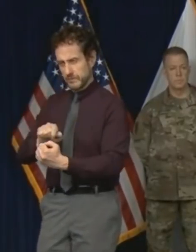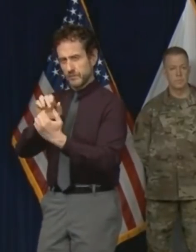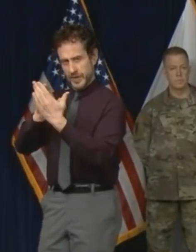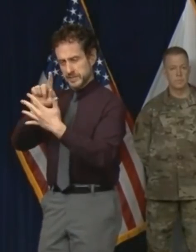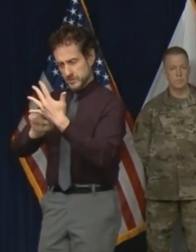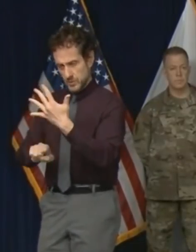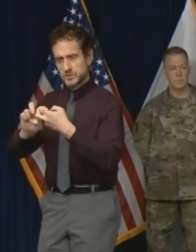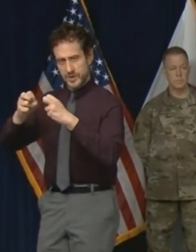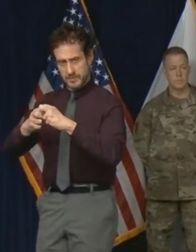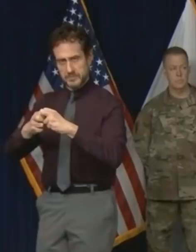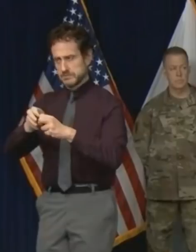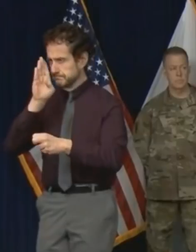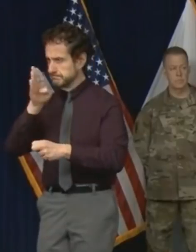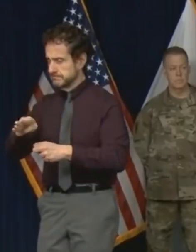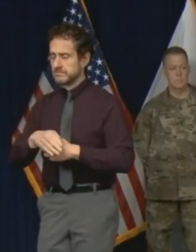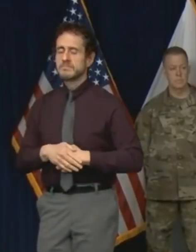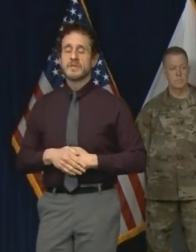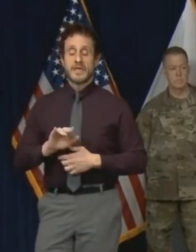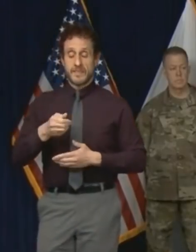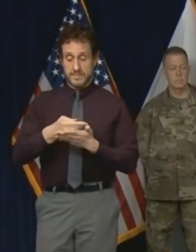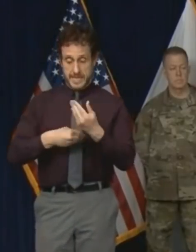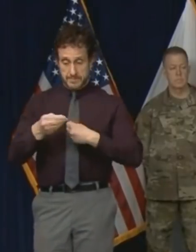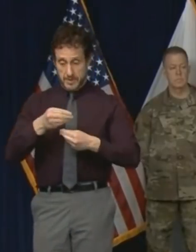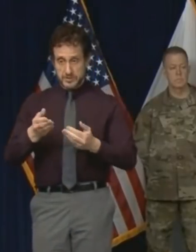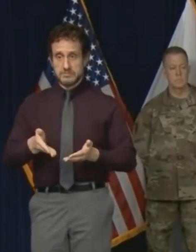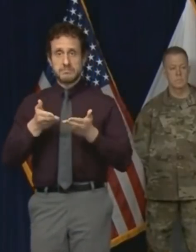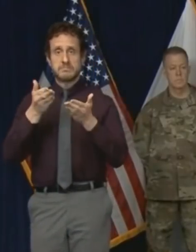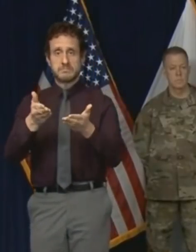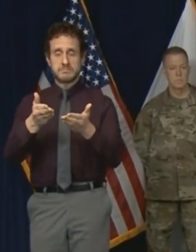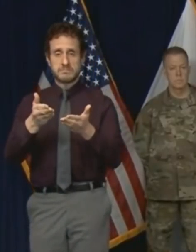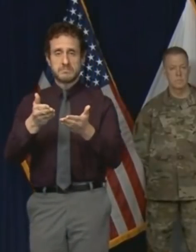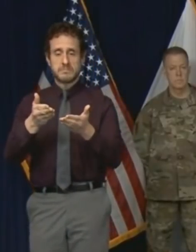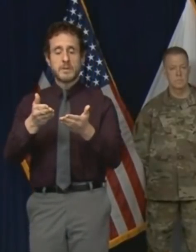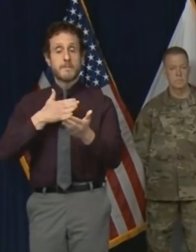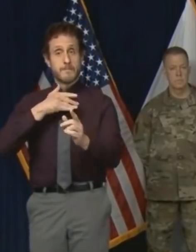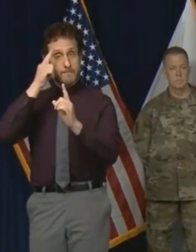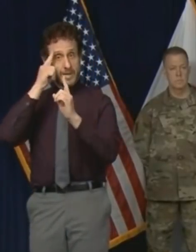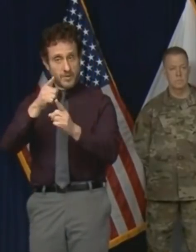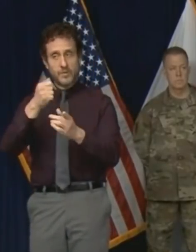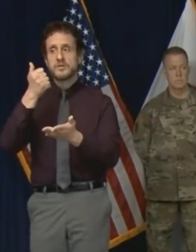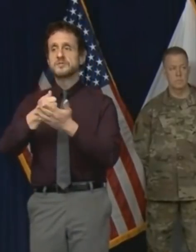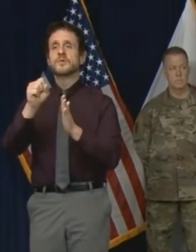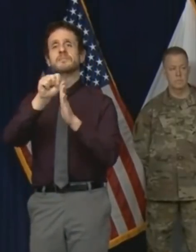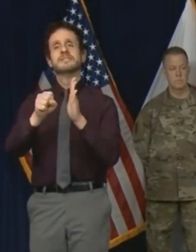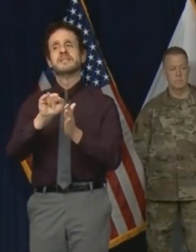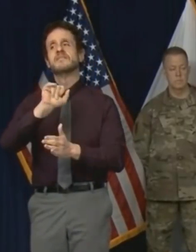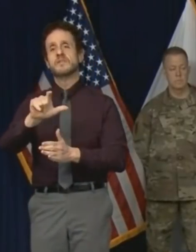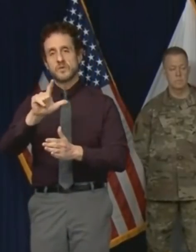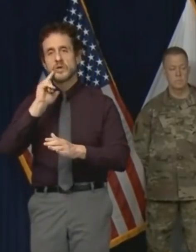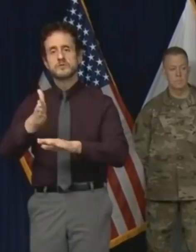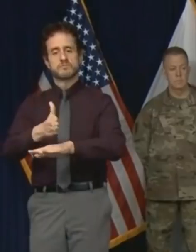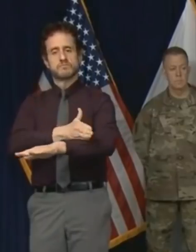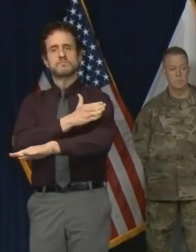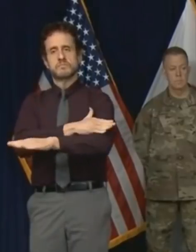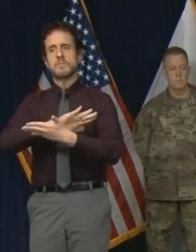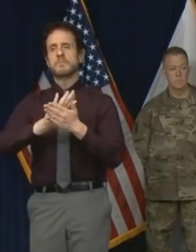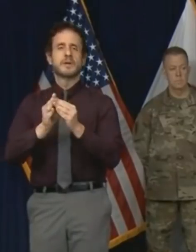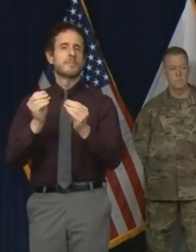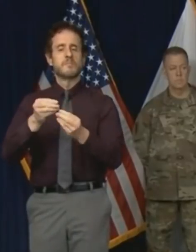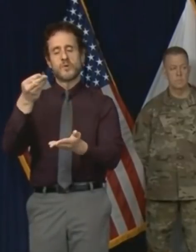budget proposal represented an essential next step on the path toward fiscal health for Illinois.